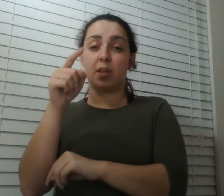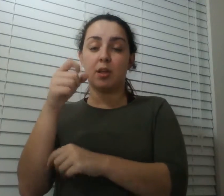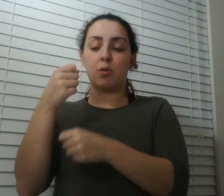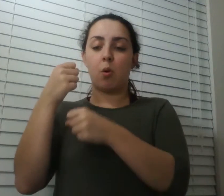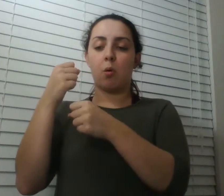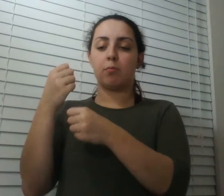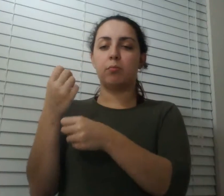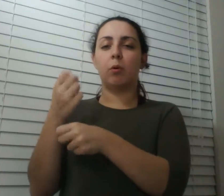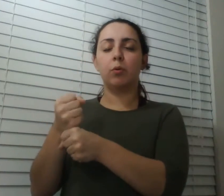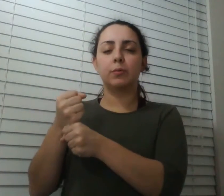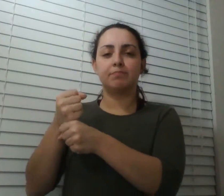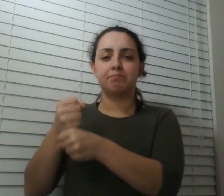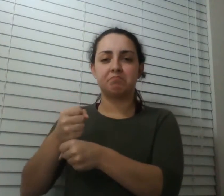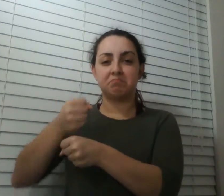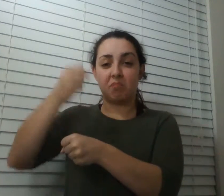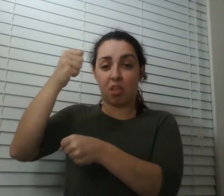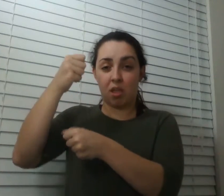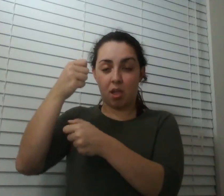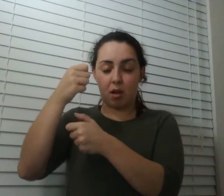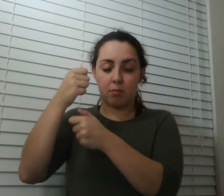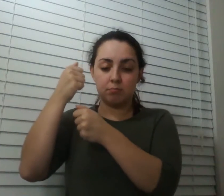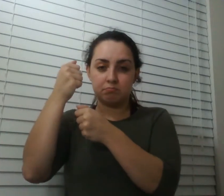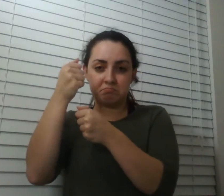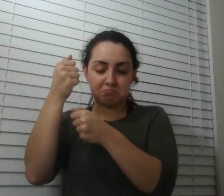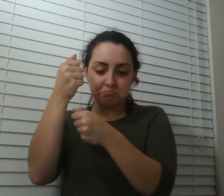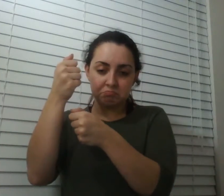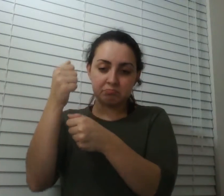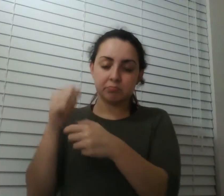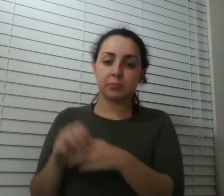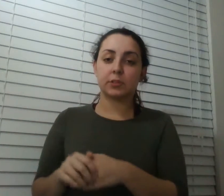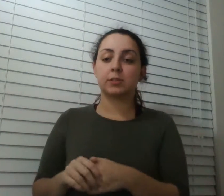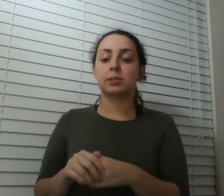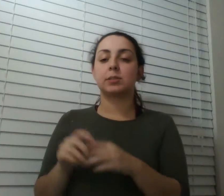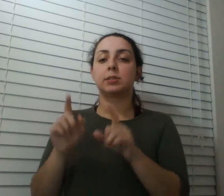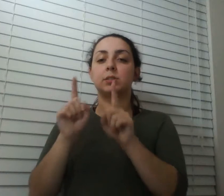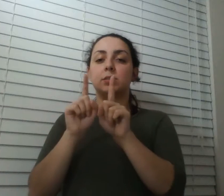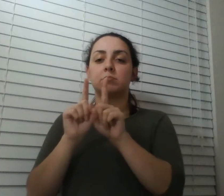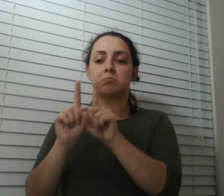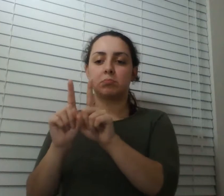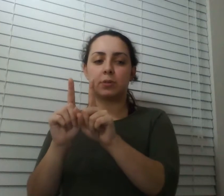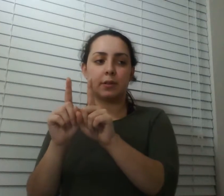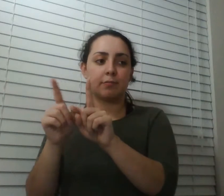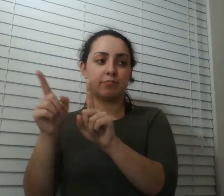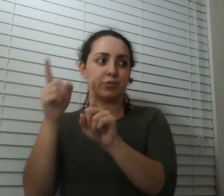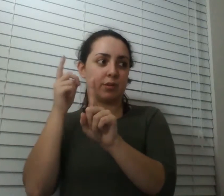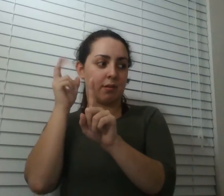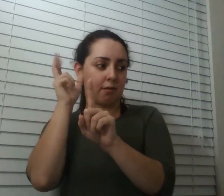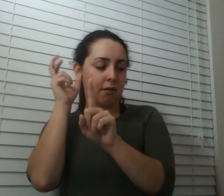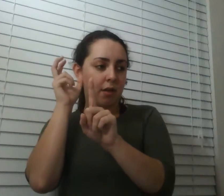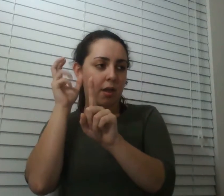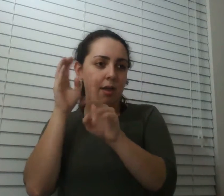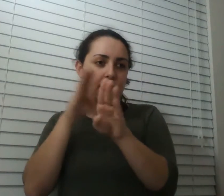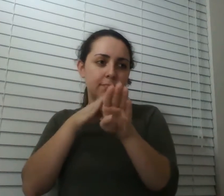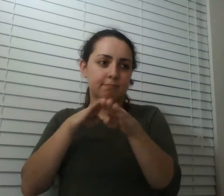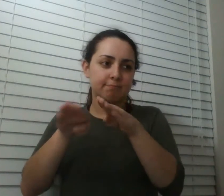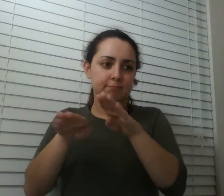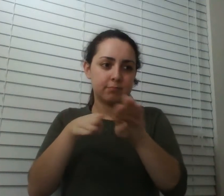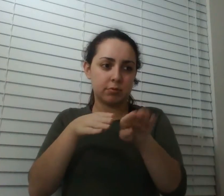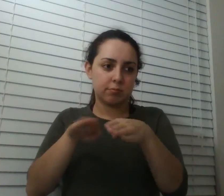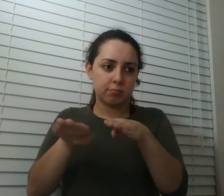hear footsteps behind us very determined sounding footsteps and um we got